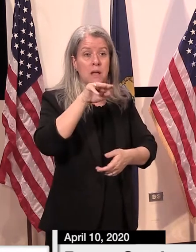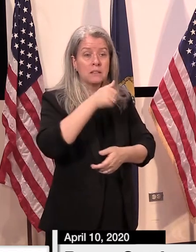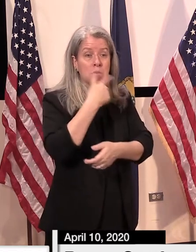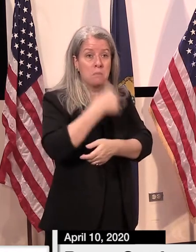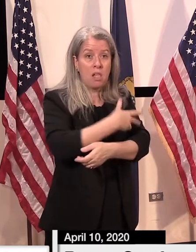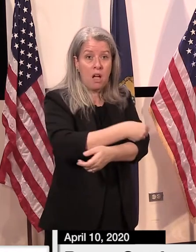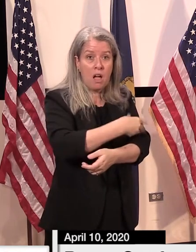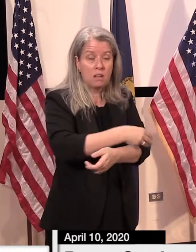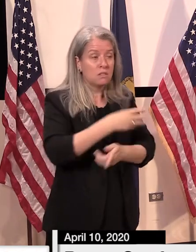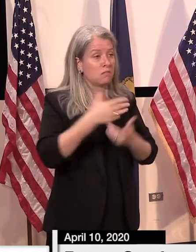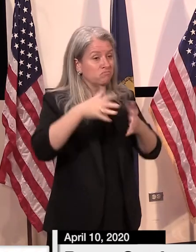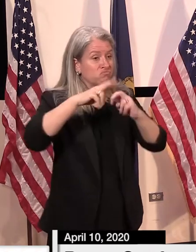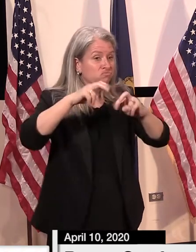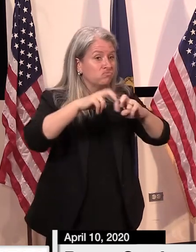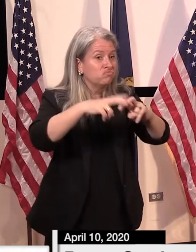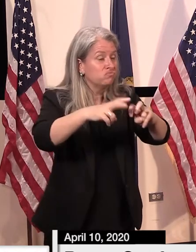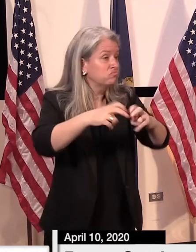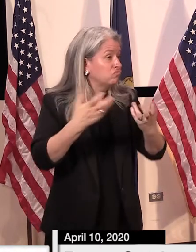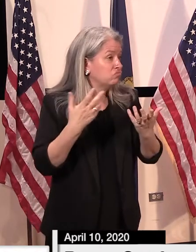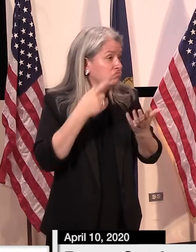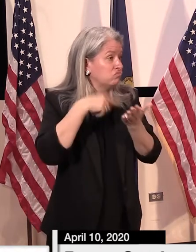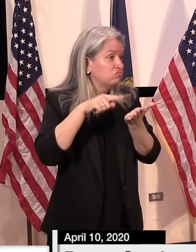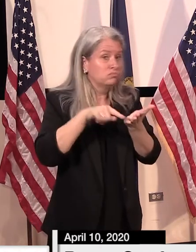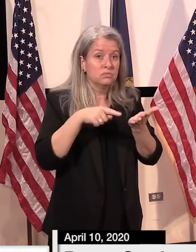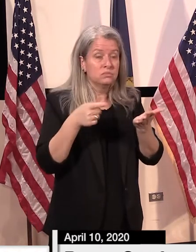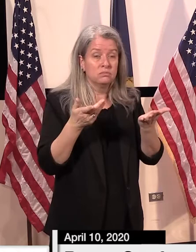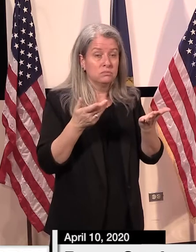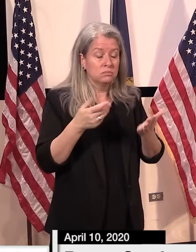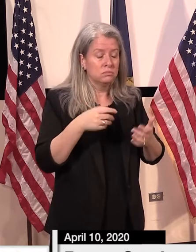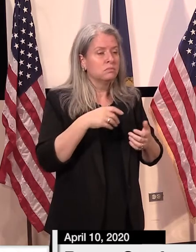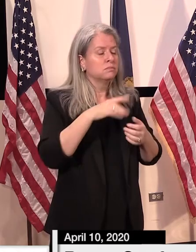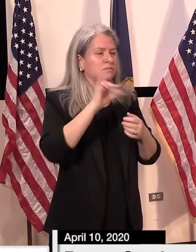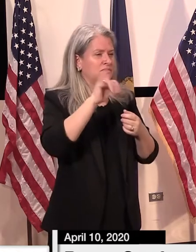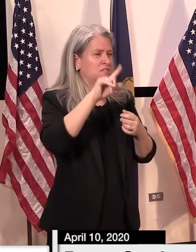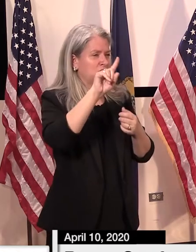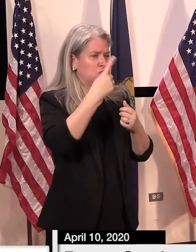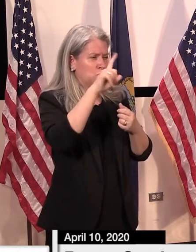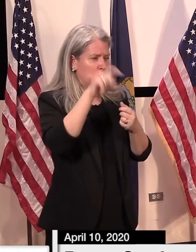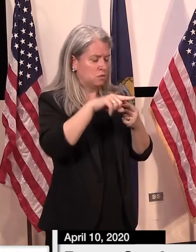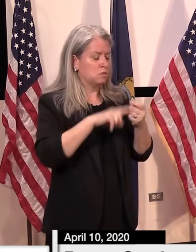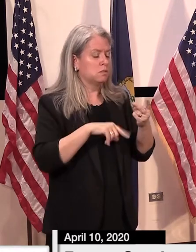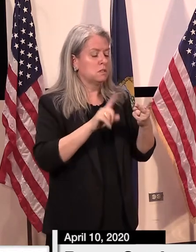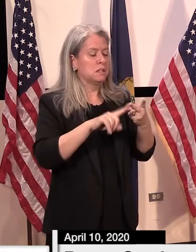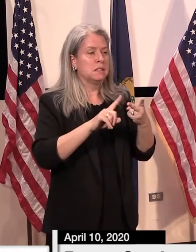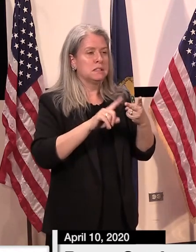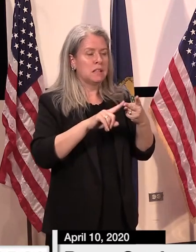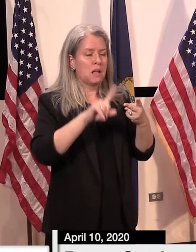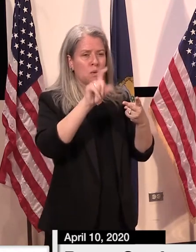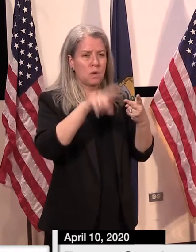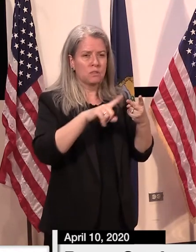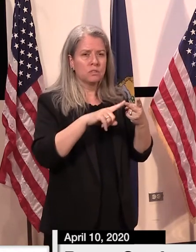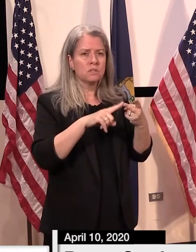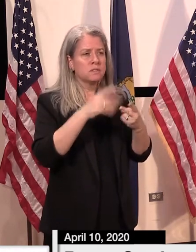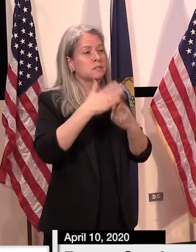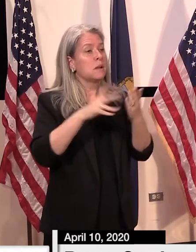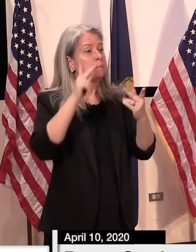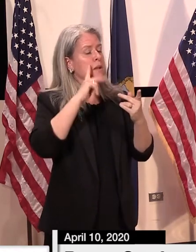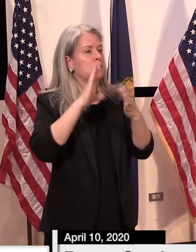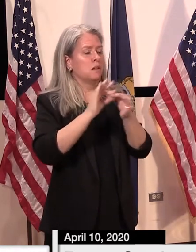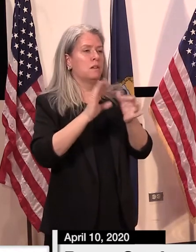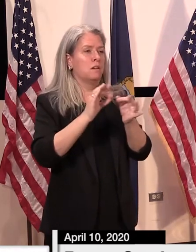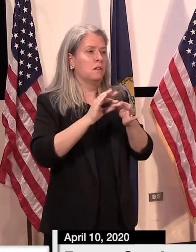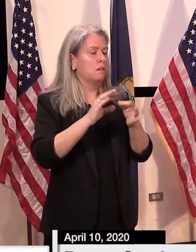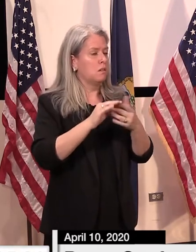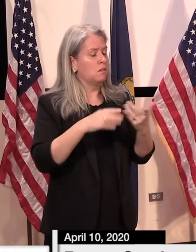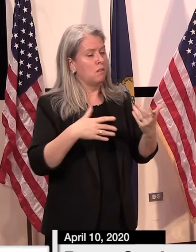forward with that? And then the other question is, you're starting to see people say, oh, man, this